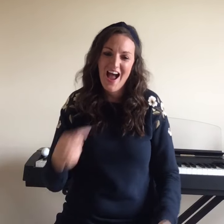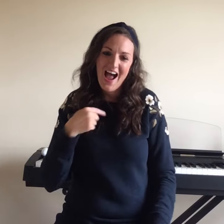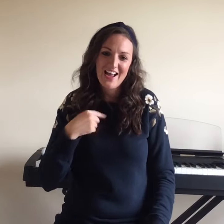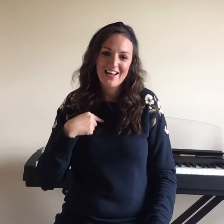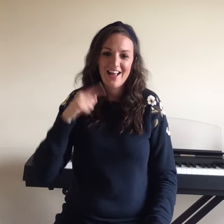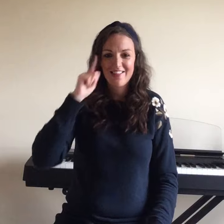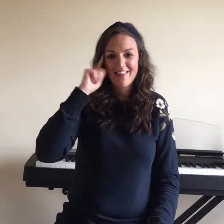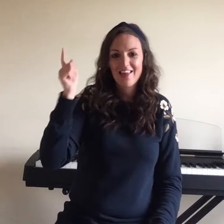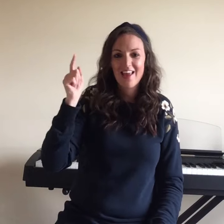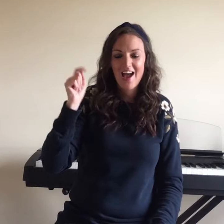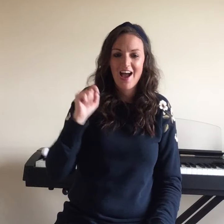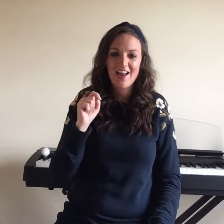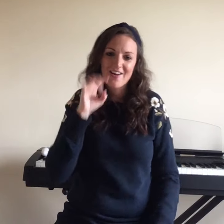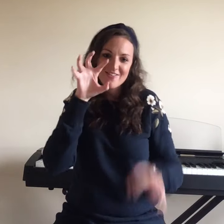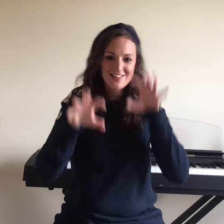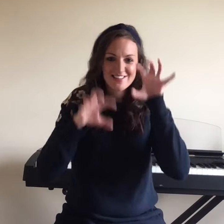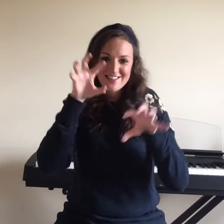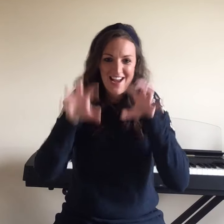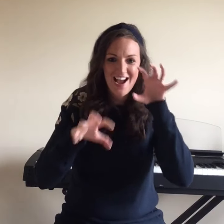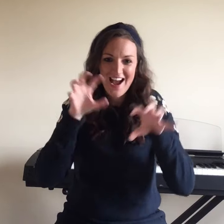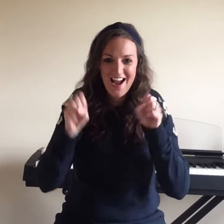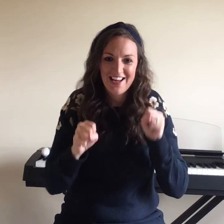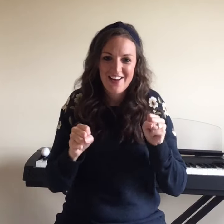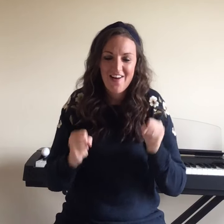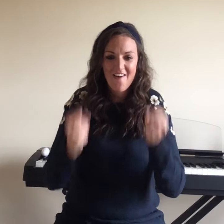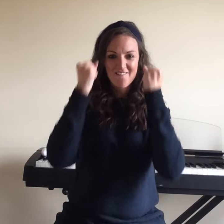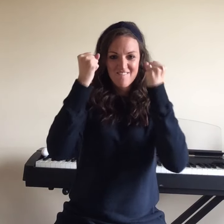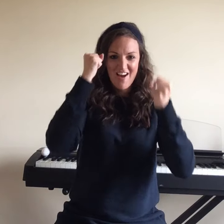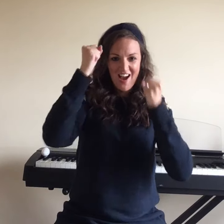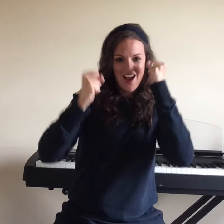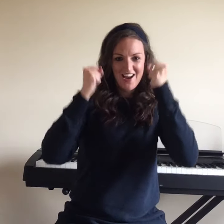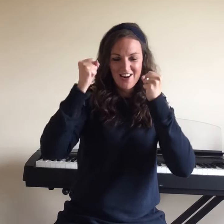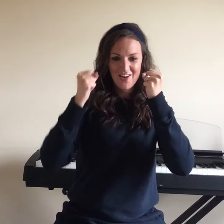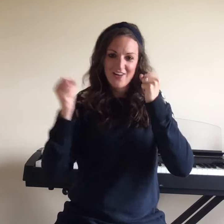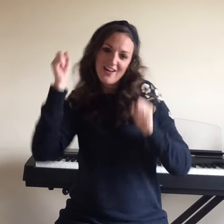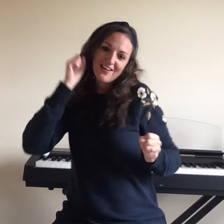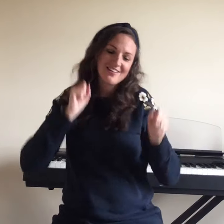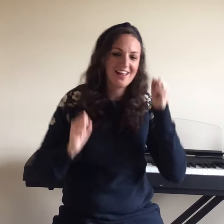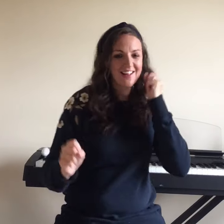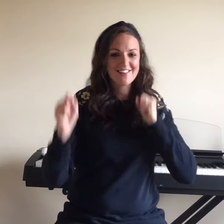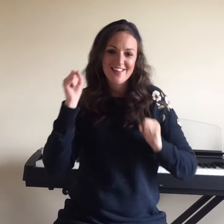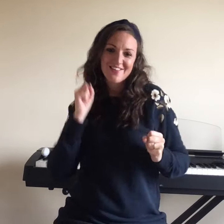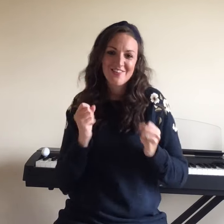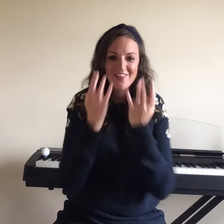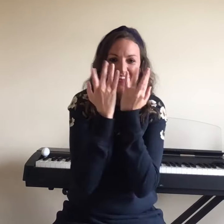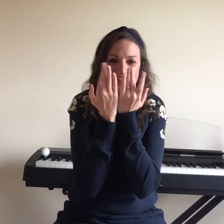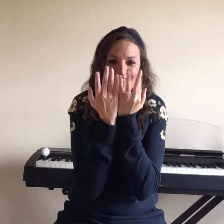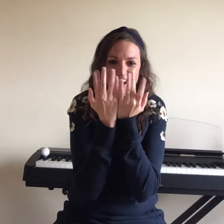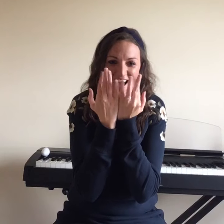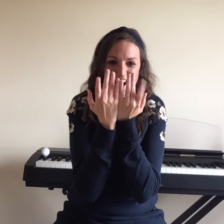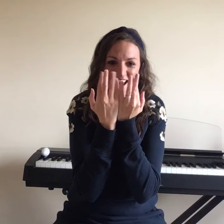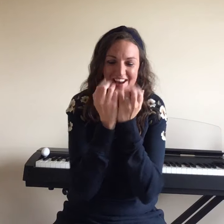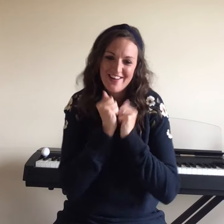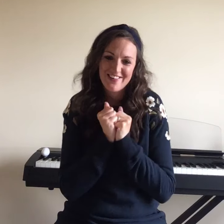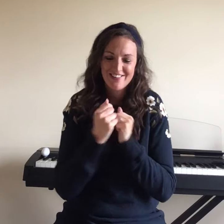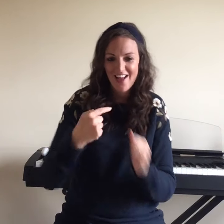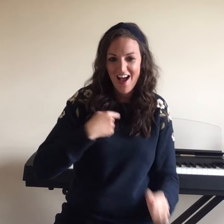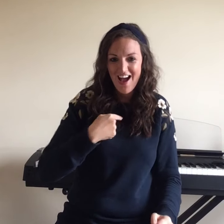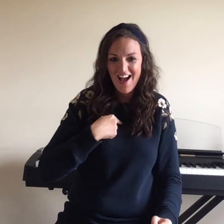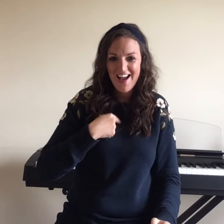I got the eye of the tiger. I got the fire. Dancing through the fire. Cause I